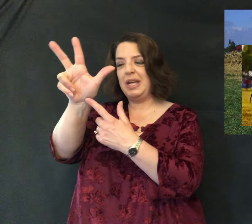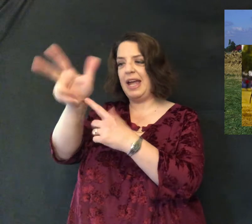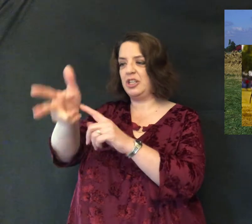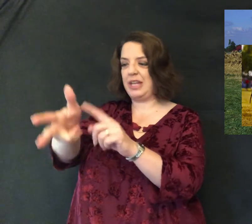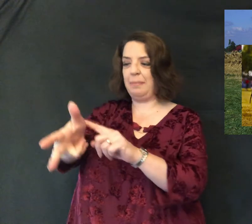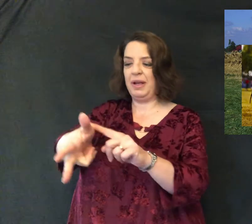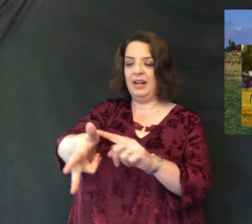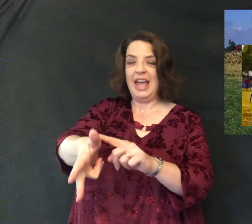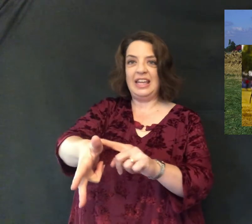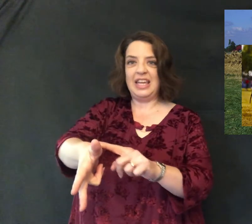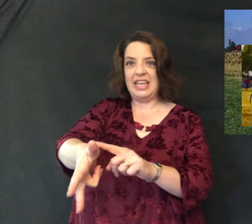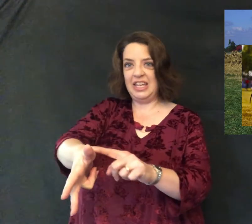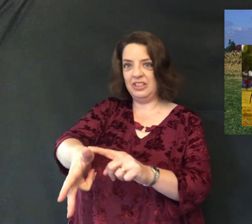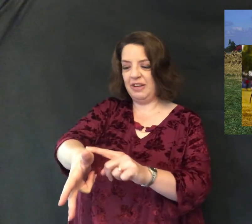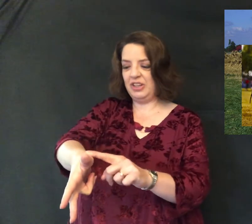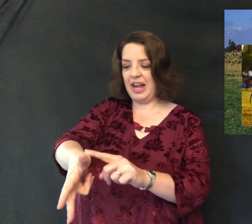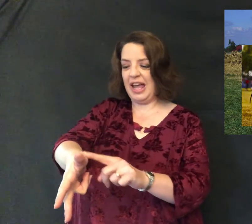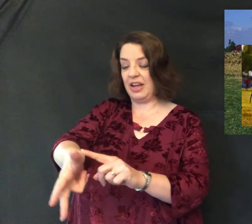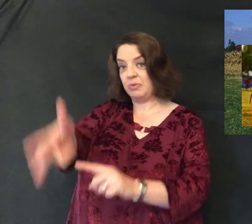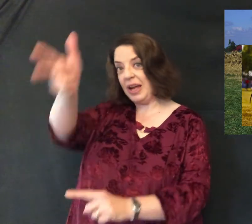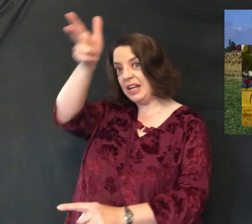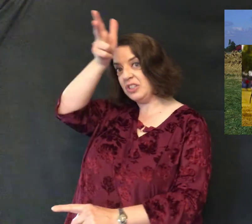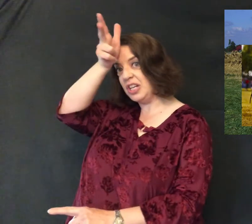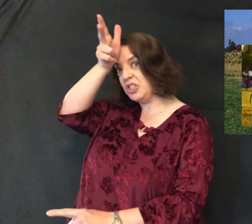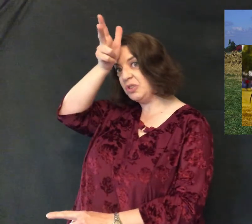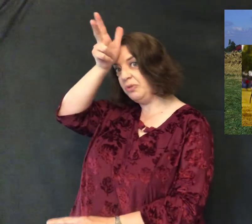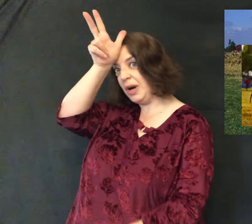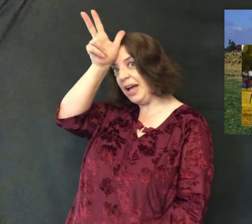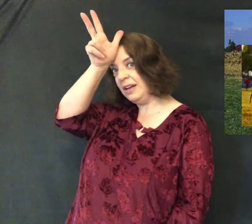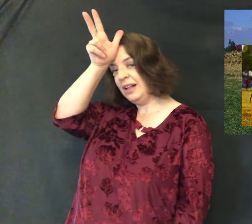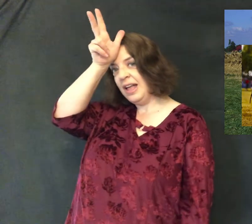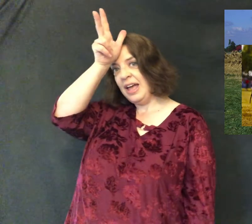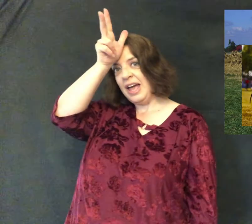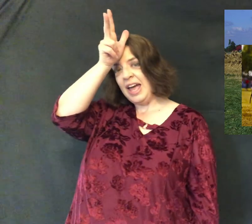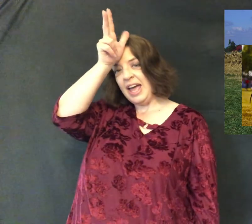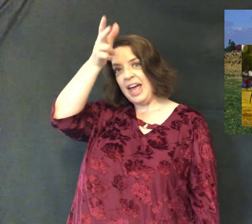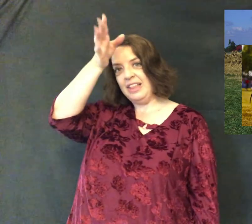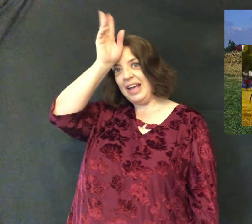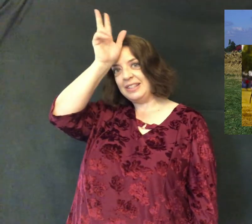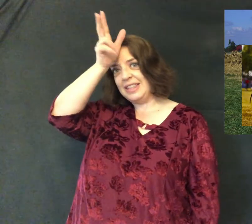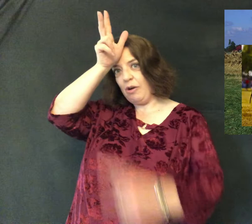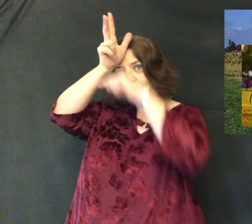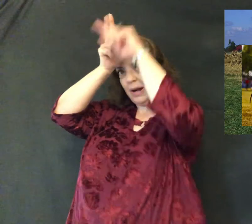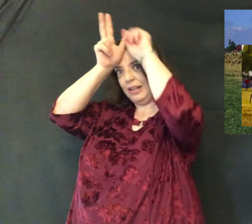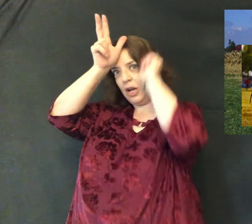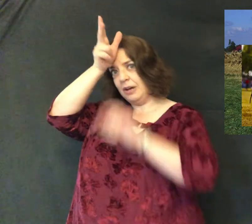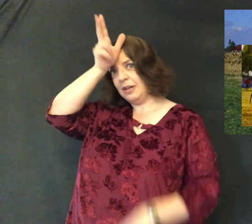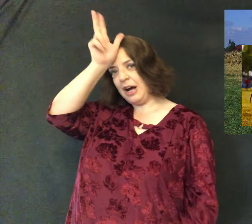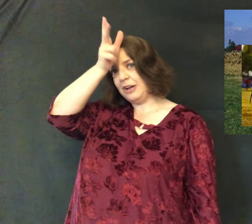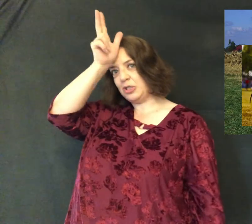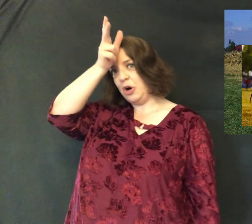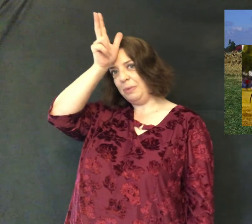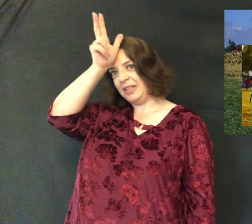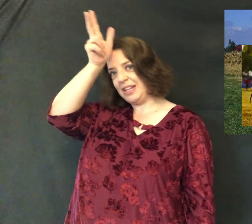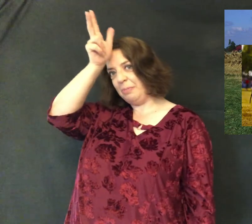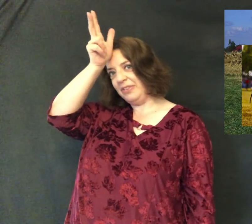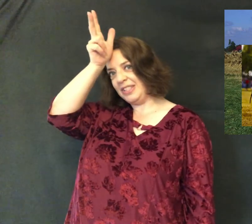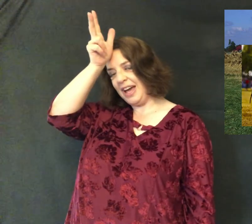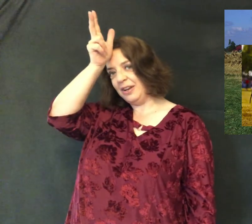hand shape and the heel of your hand right here touches your forehead and that's that red coxcomb on the top of his head